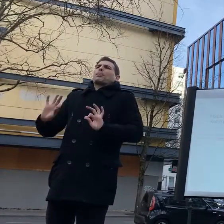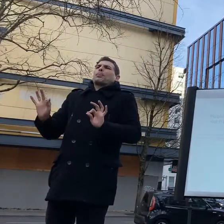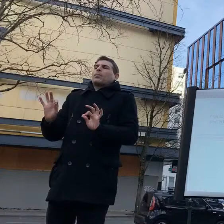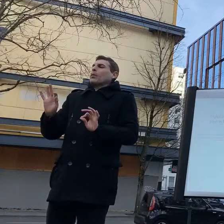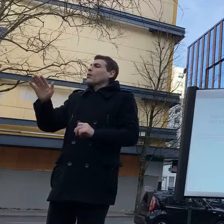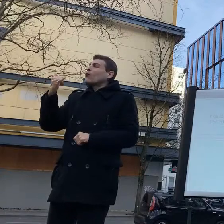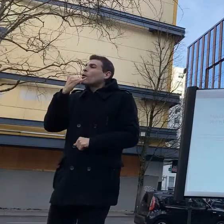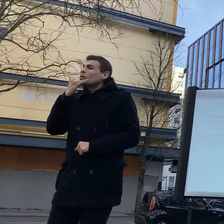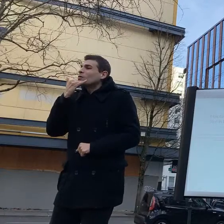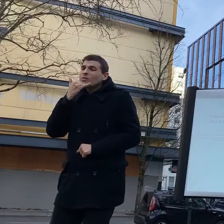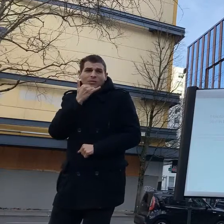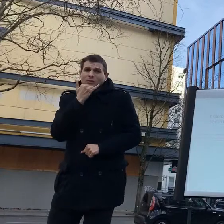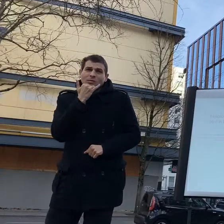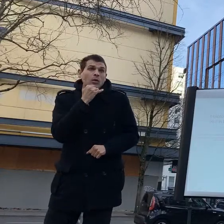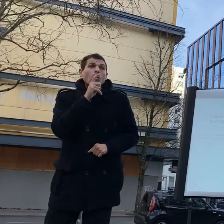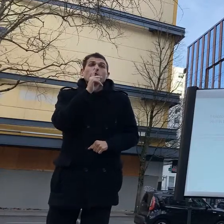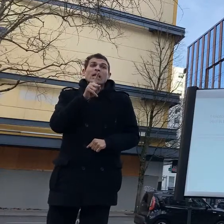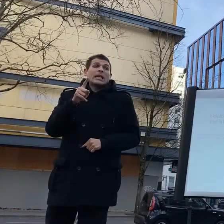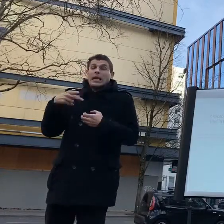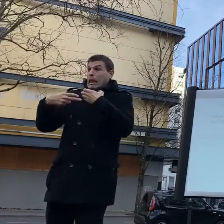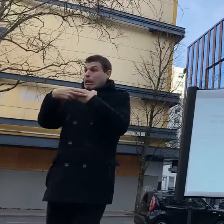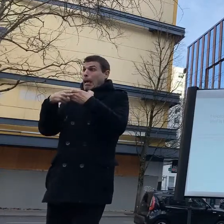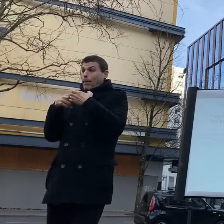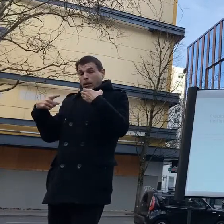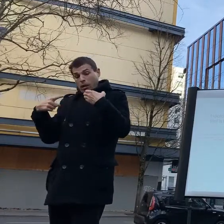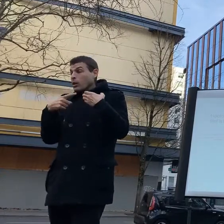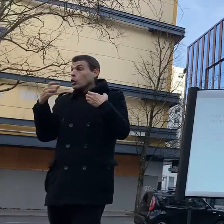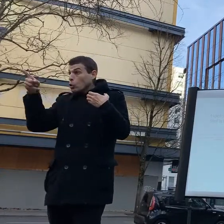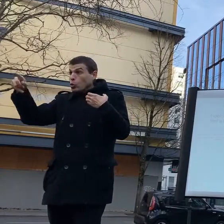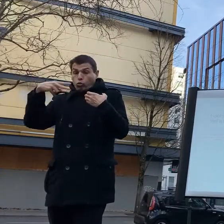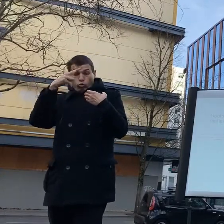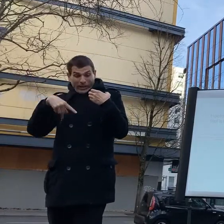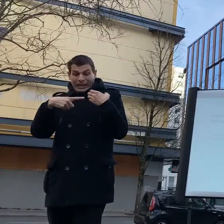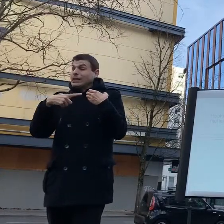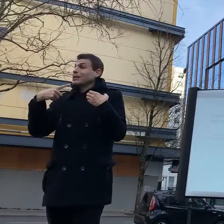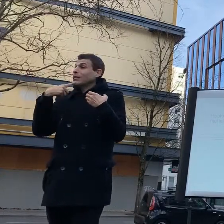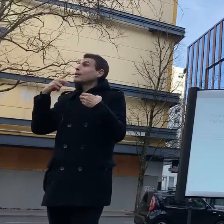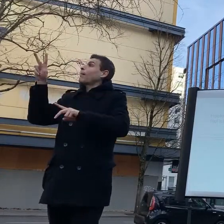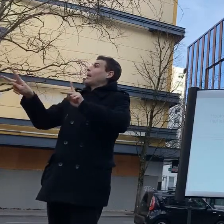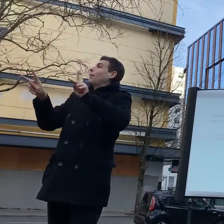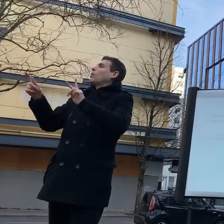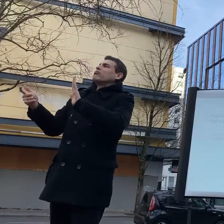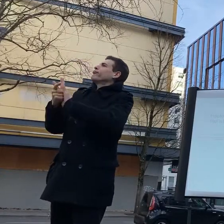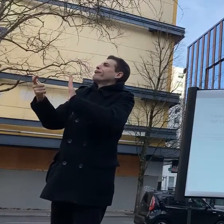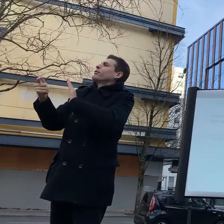smoke or more severely if it's hexachloroethane smoke it is not inert